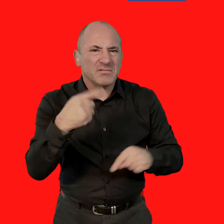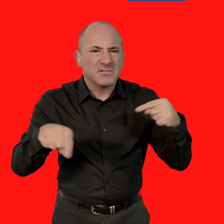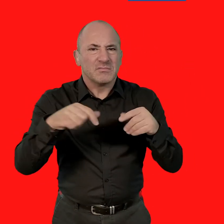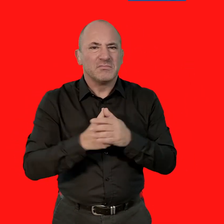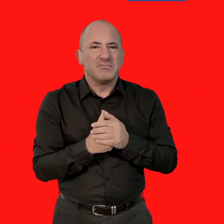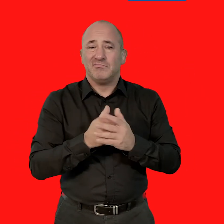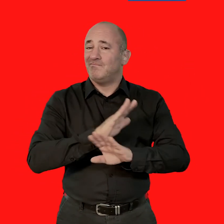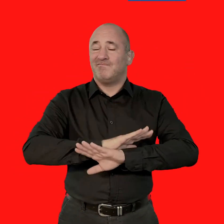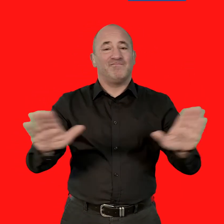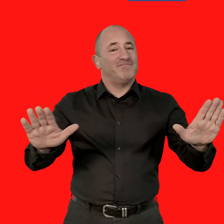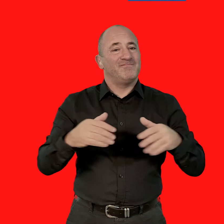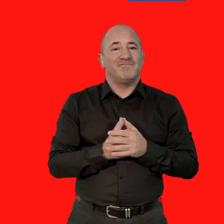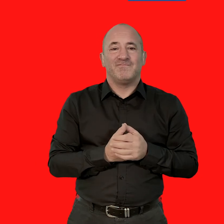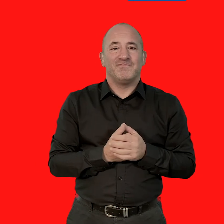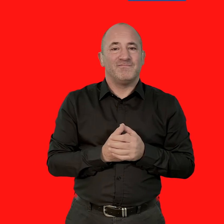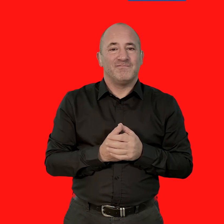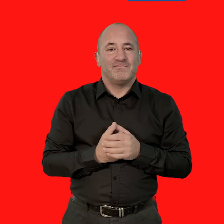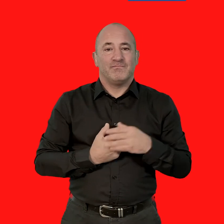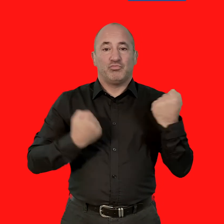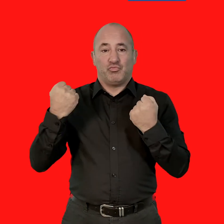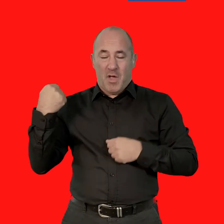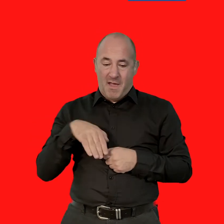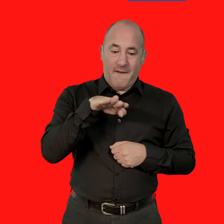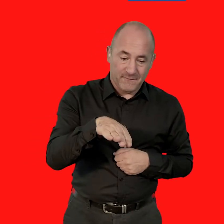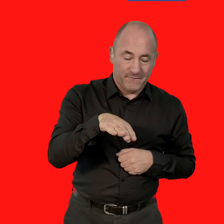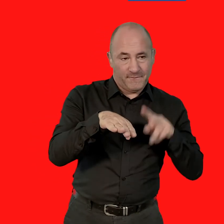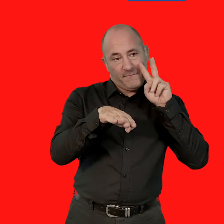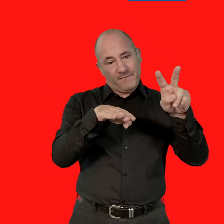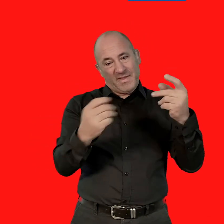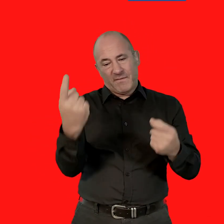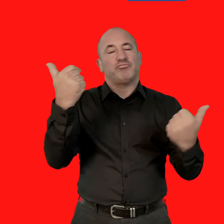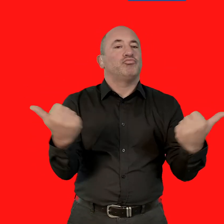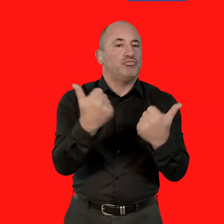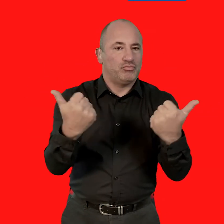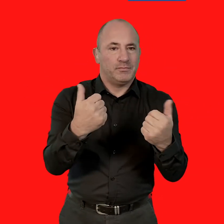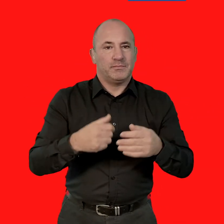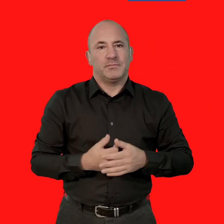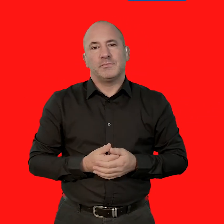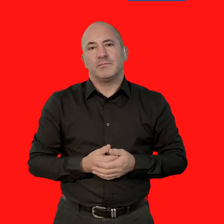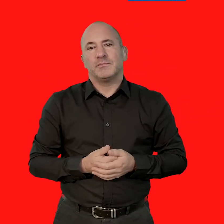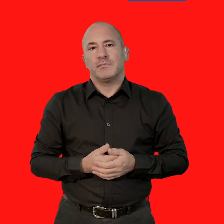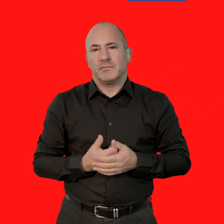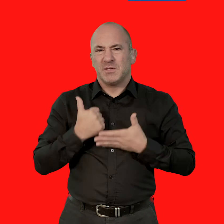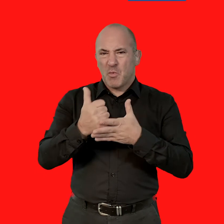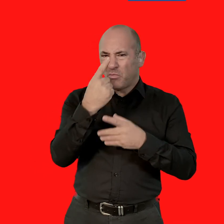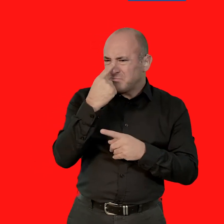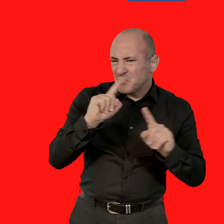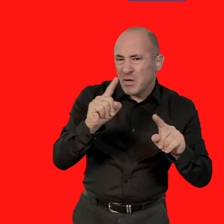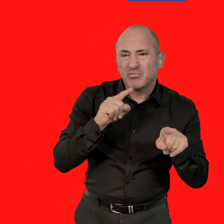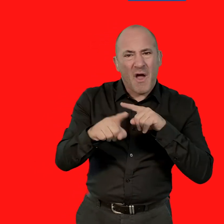Events should not take place. Drive-in events permitted. Find out what support you